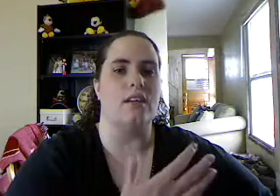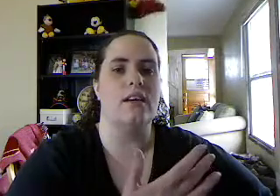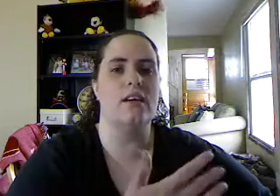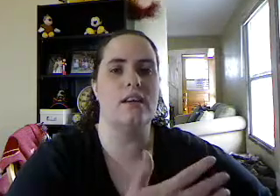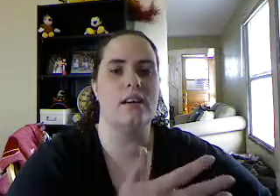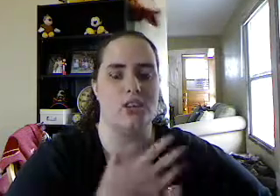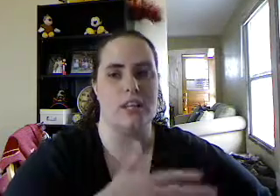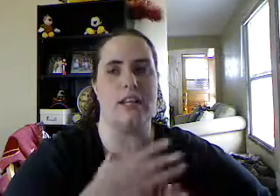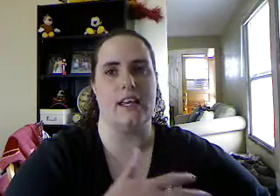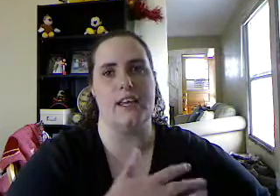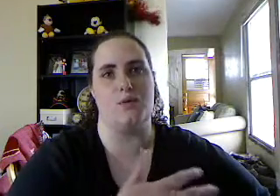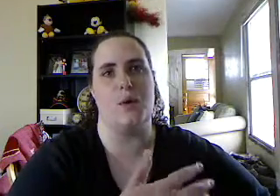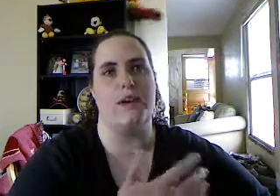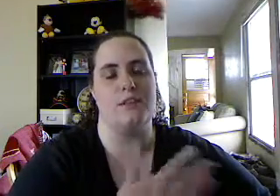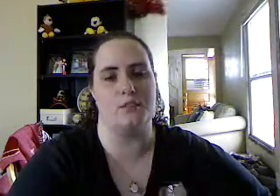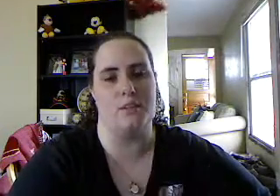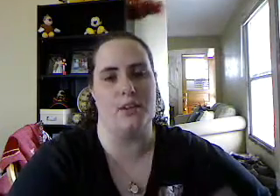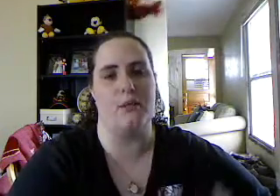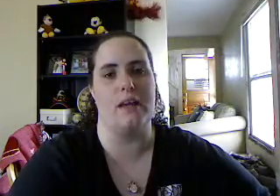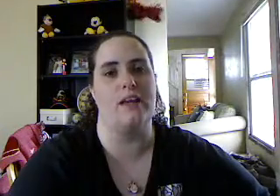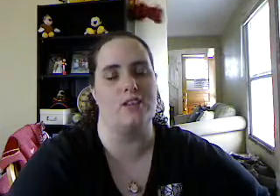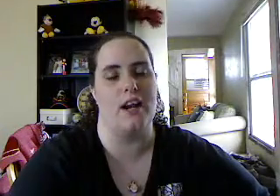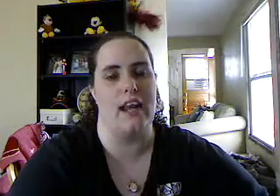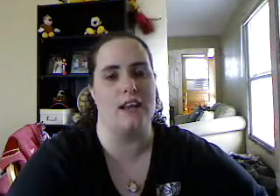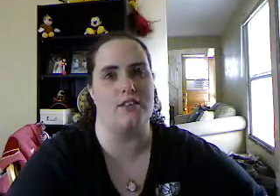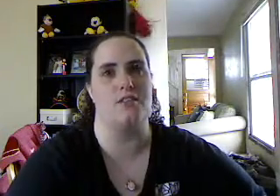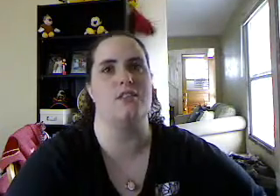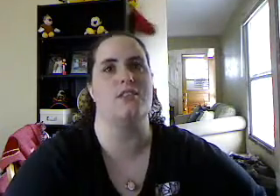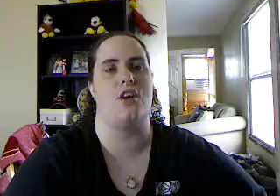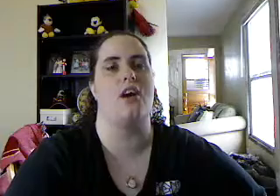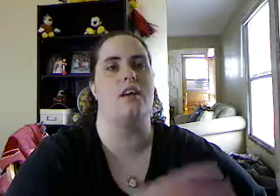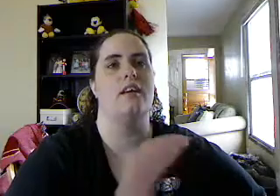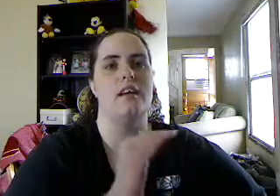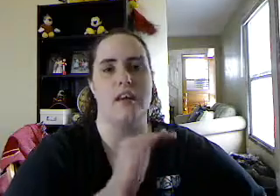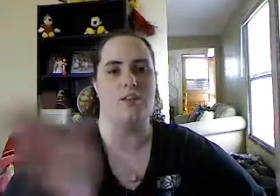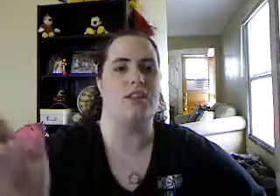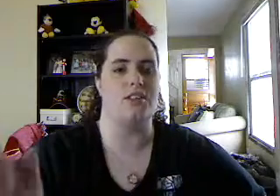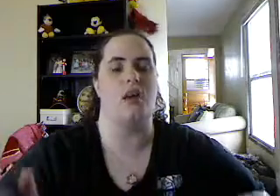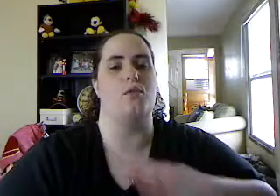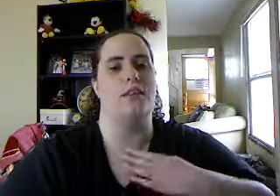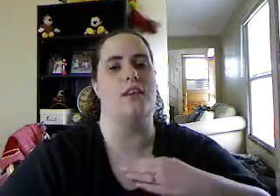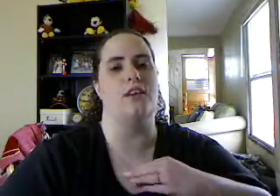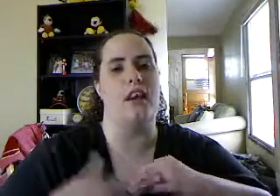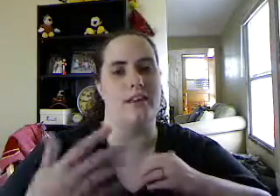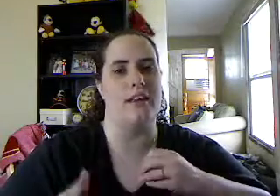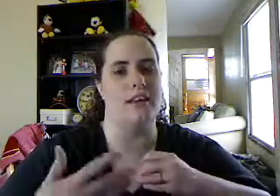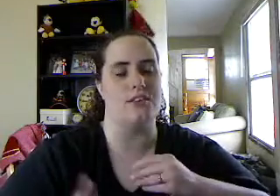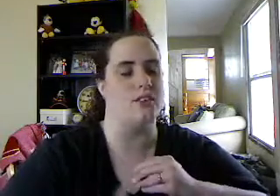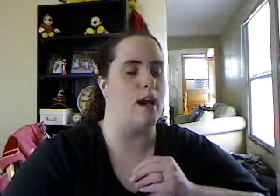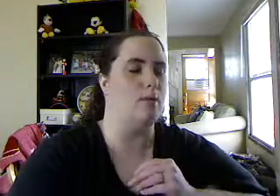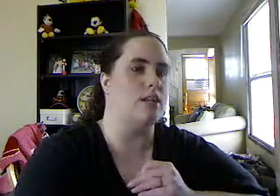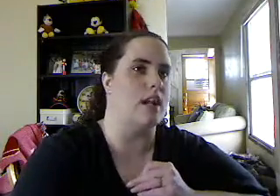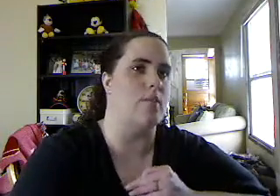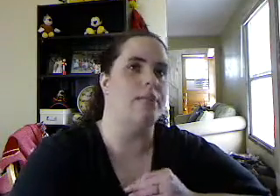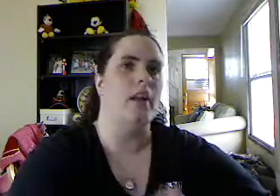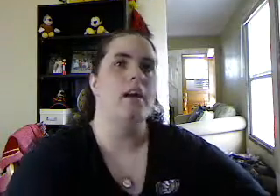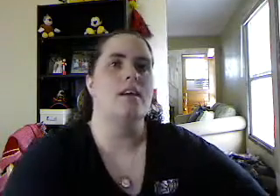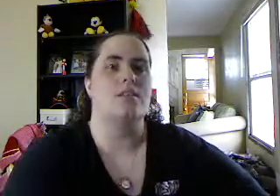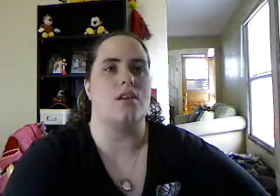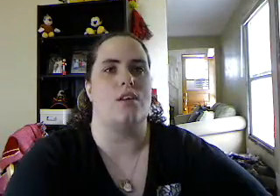drinking is what is, you know, making you try to gag. So if you just start and finish all in one thing, you don't have that initial time each time. So,